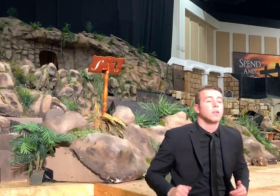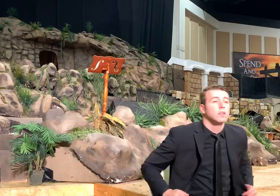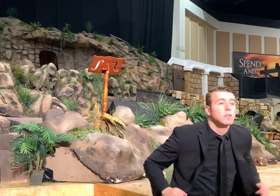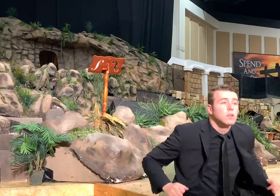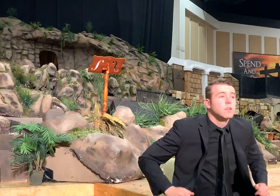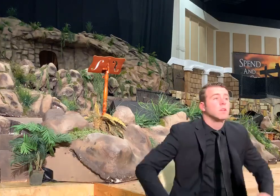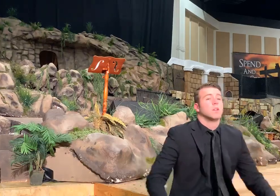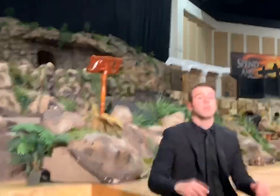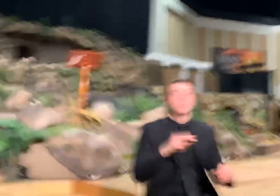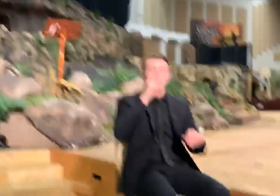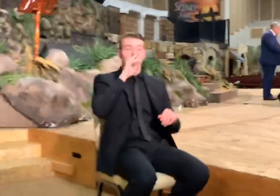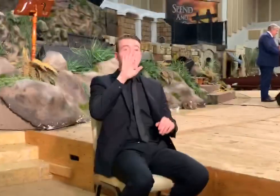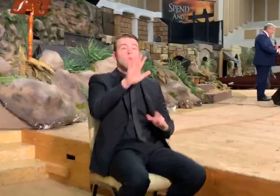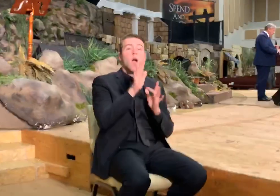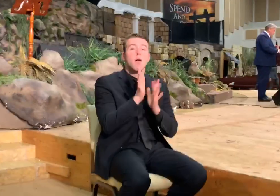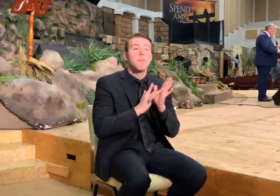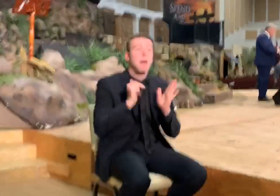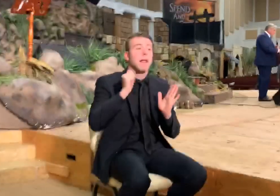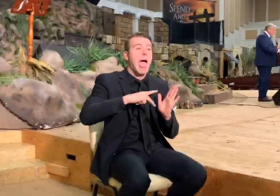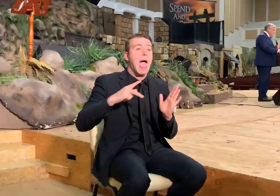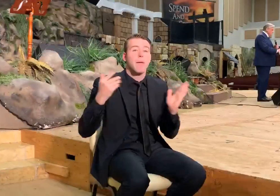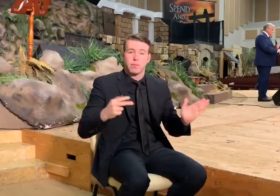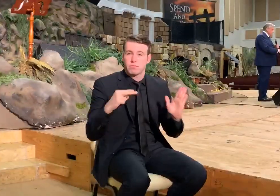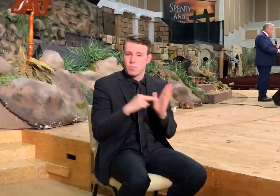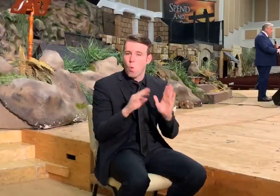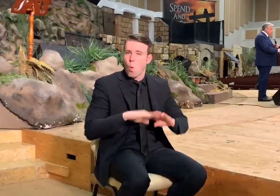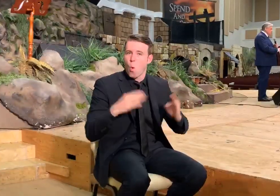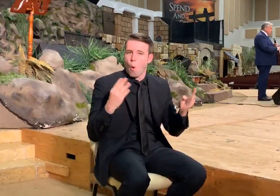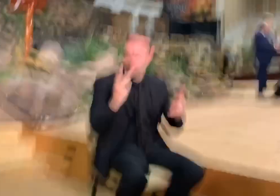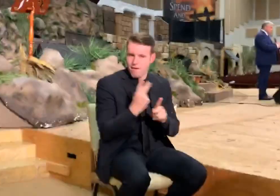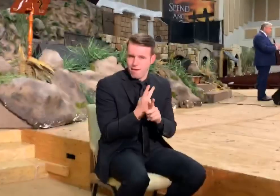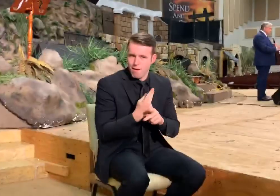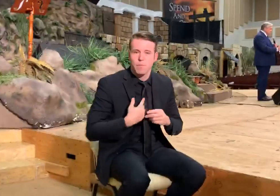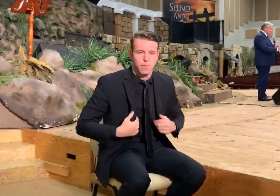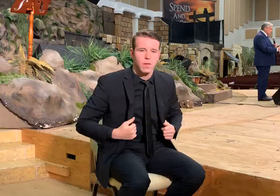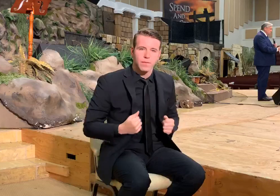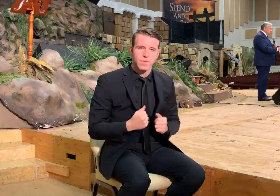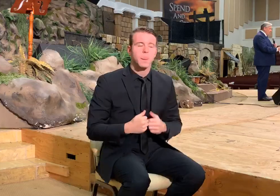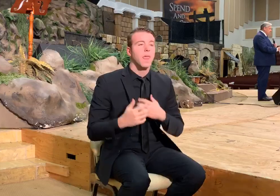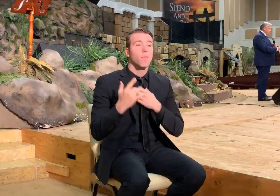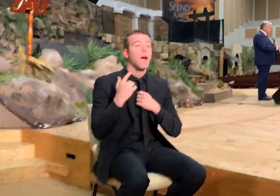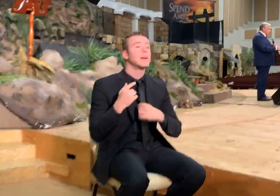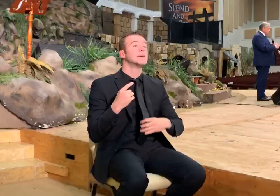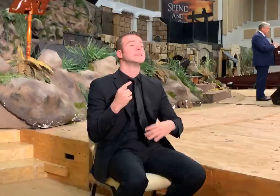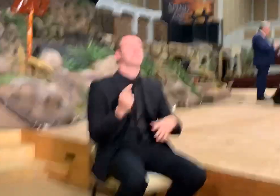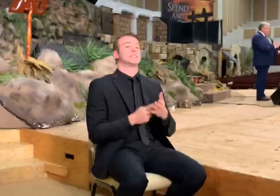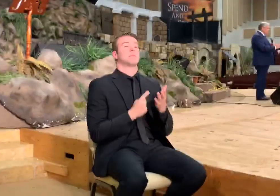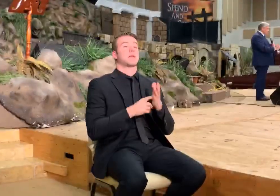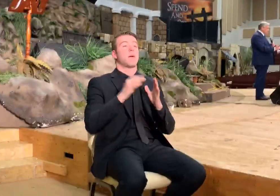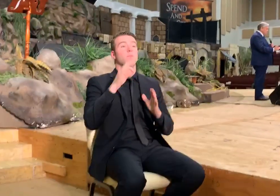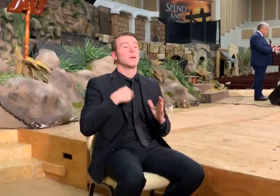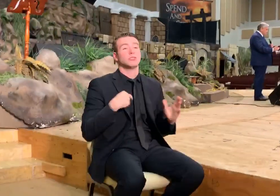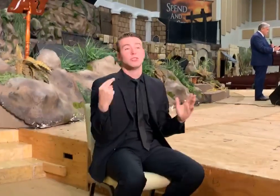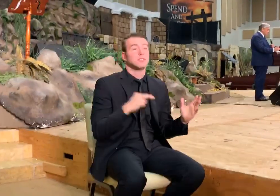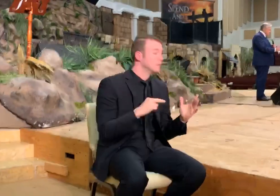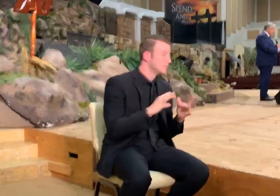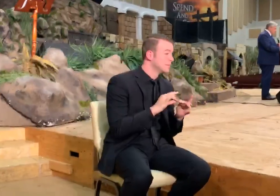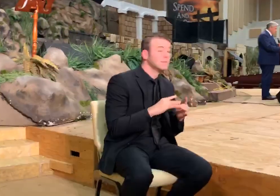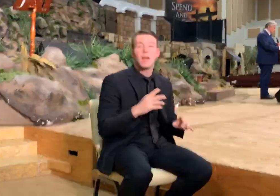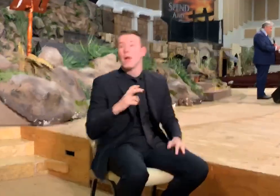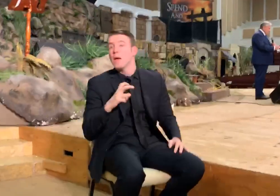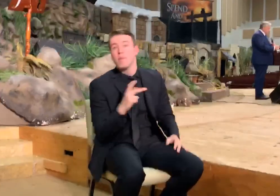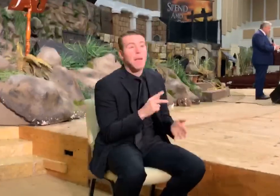app open because sometimes preachers read more than one scripture.